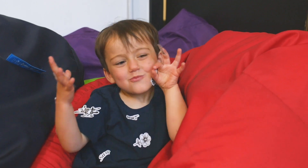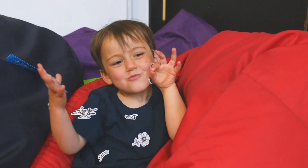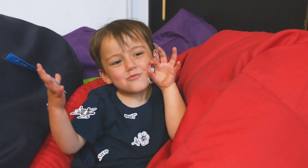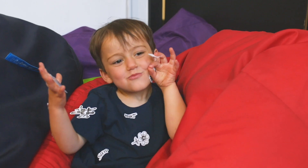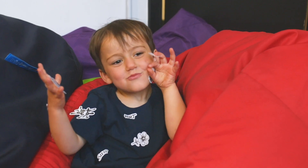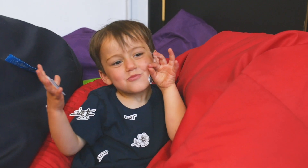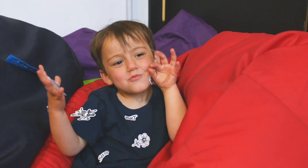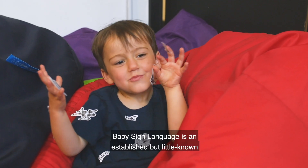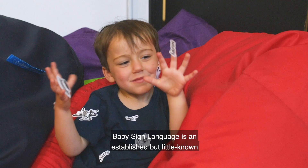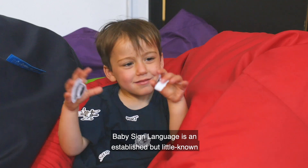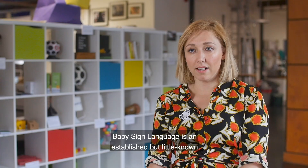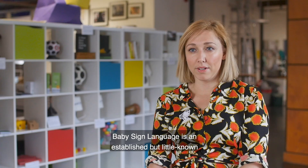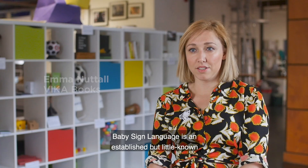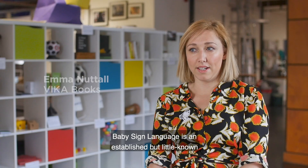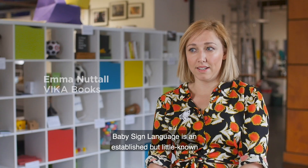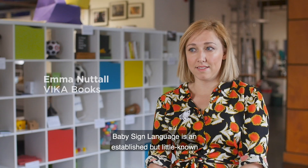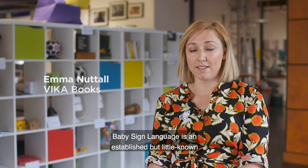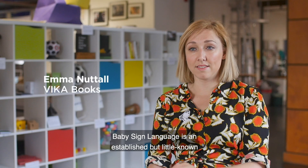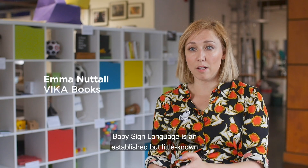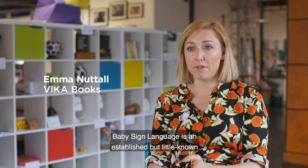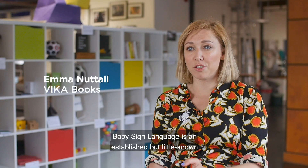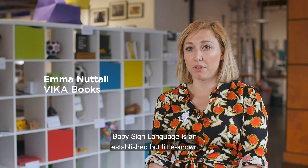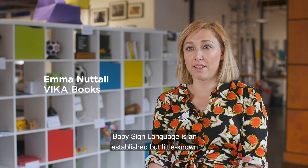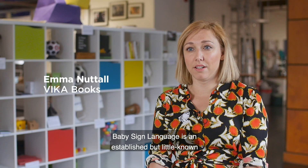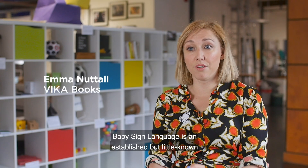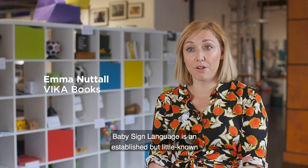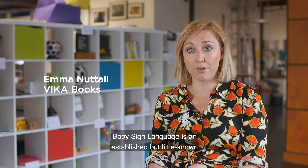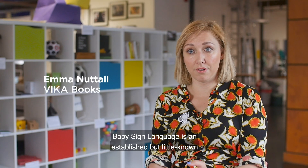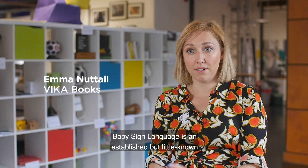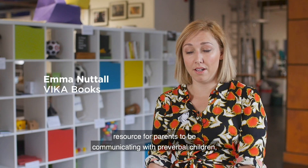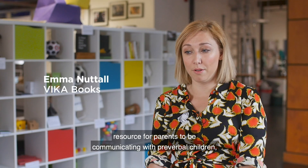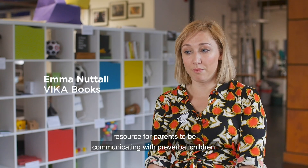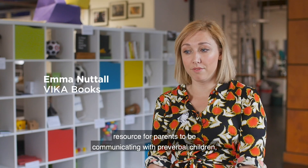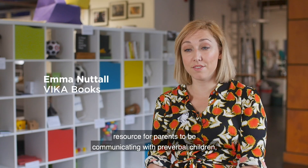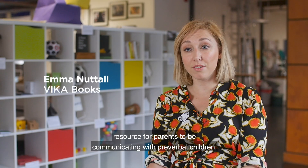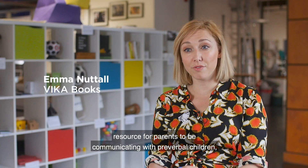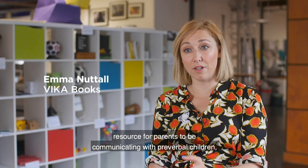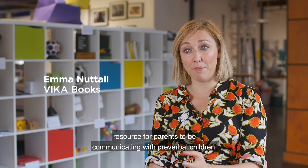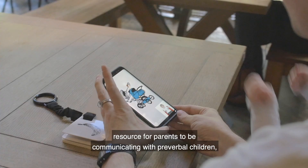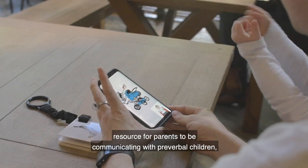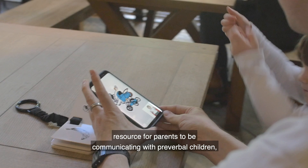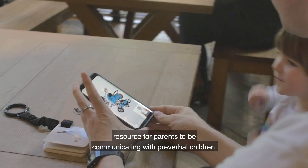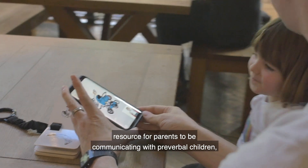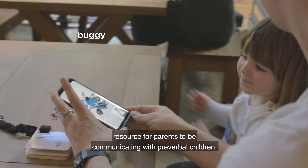Baby sign language is an established but little known resource for parents to be